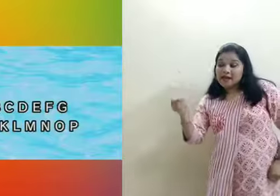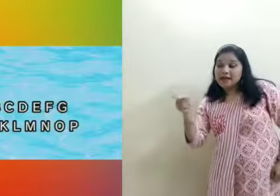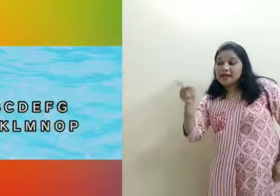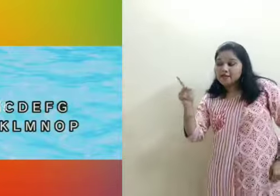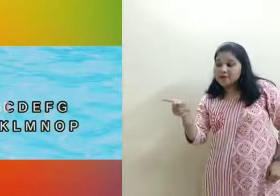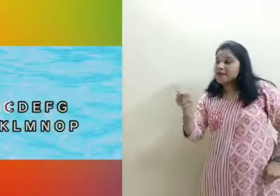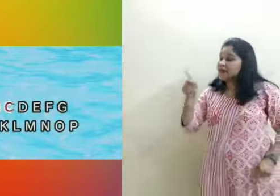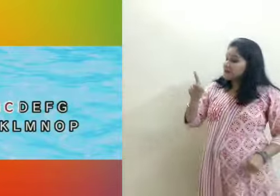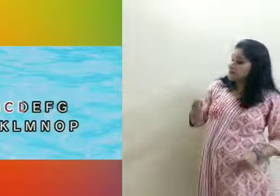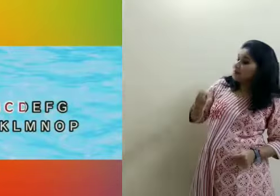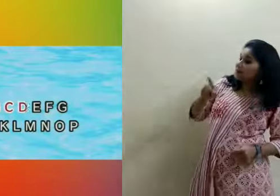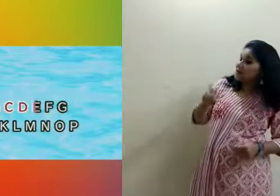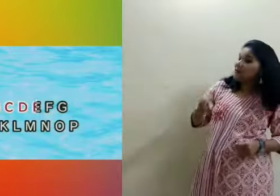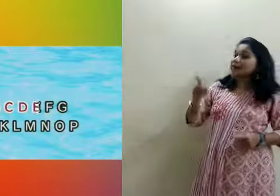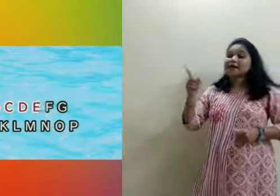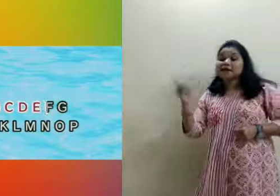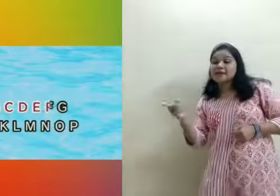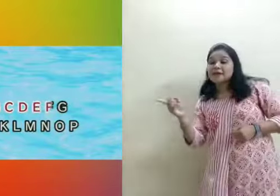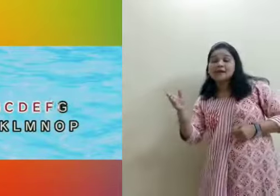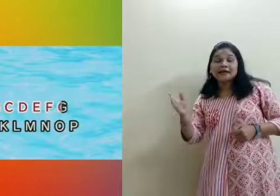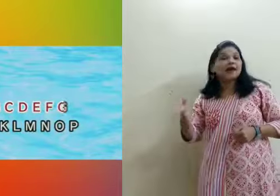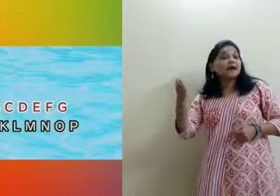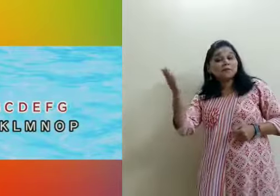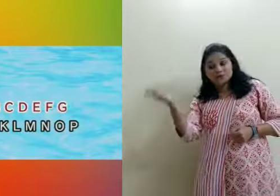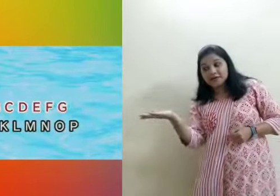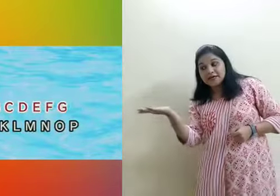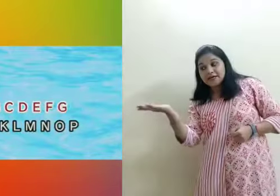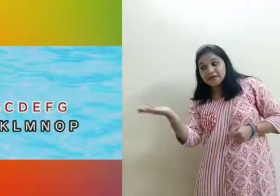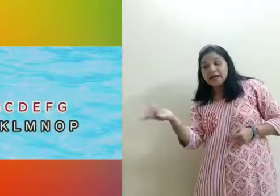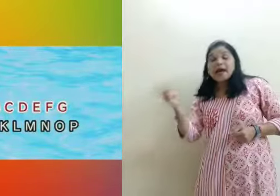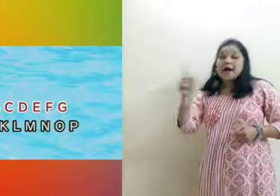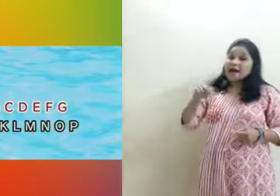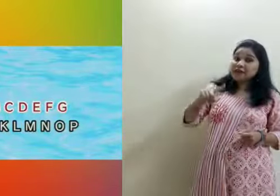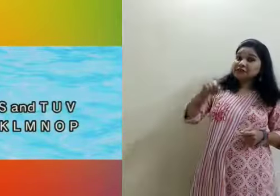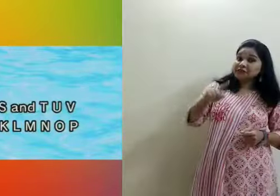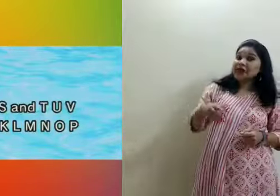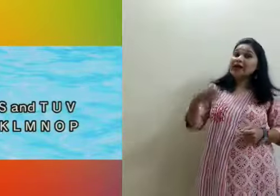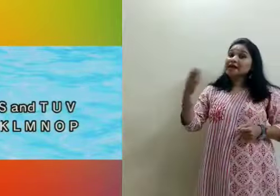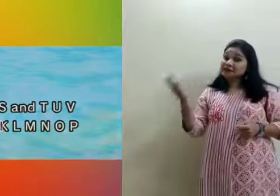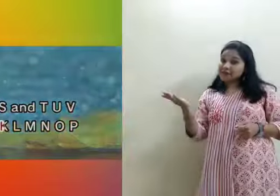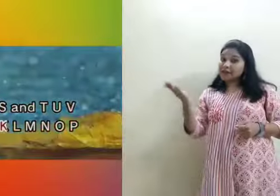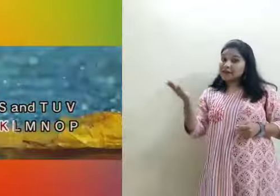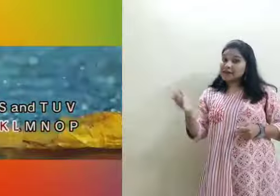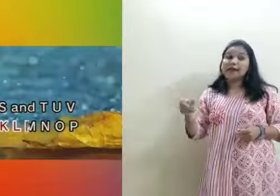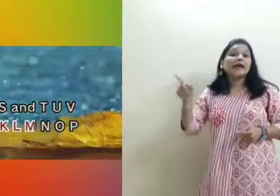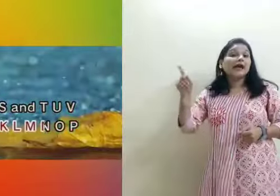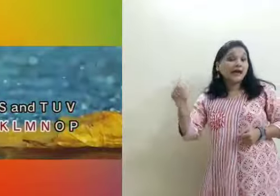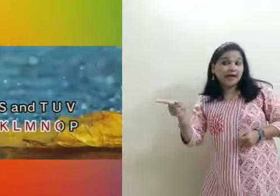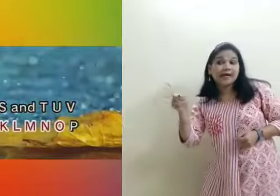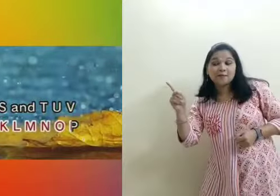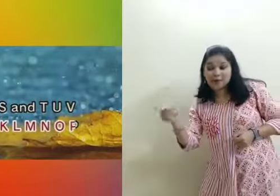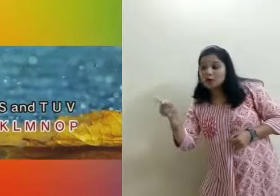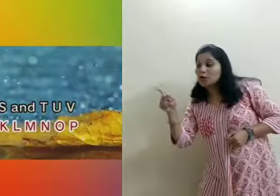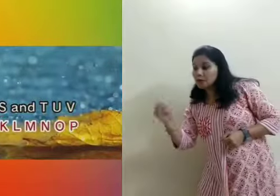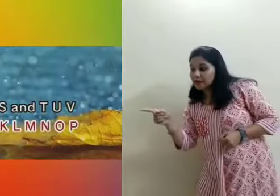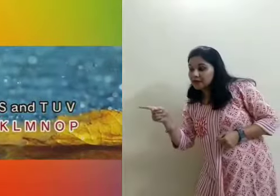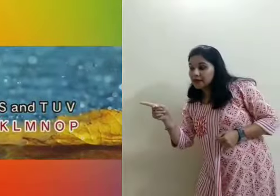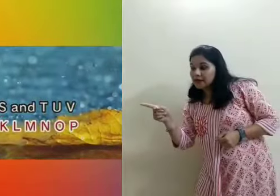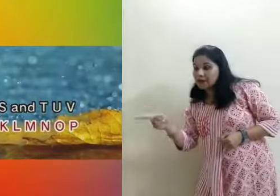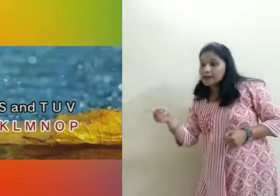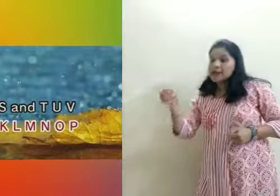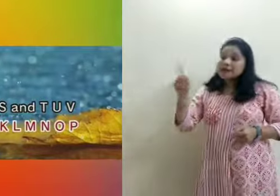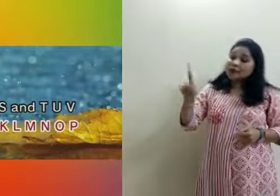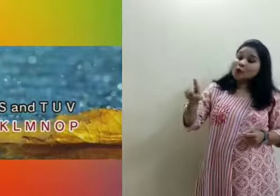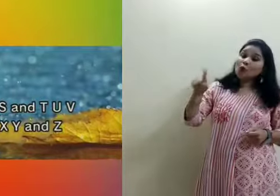A, B, C, D, E, F, G, H, I, J, K, L, M, N, O, P,